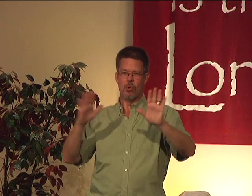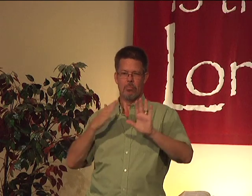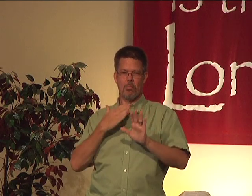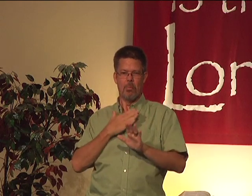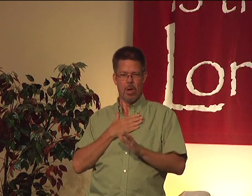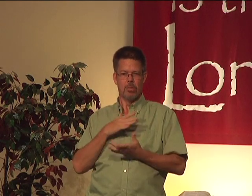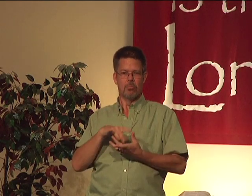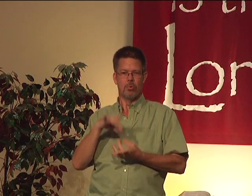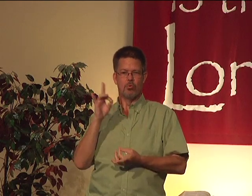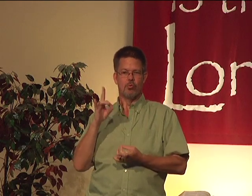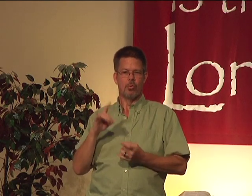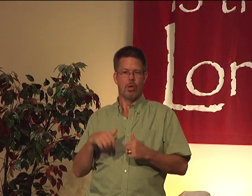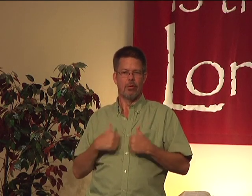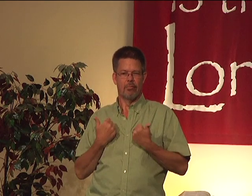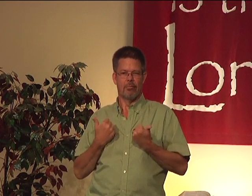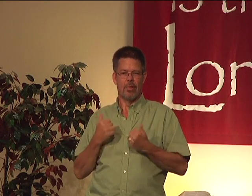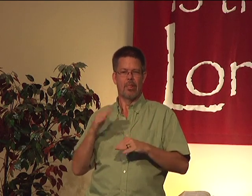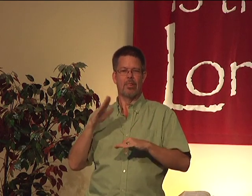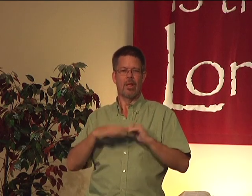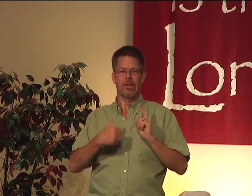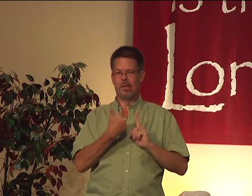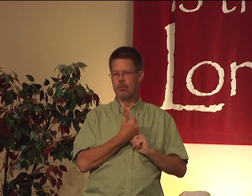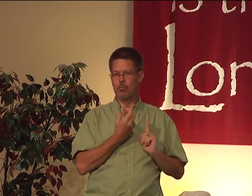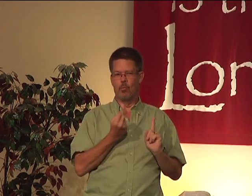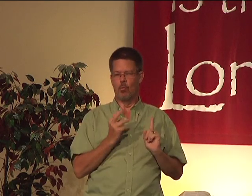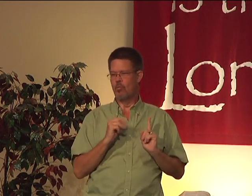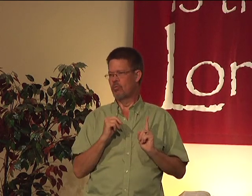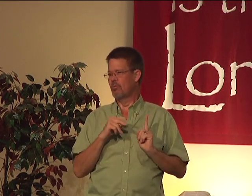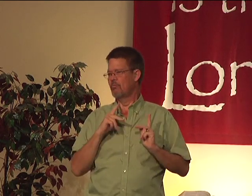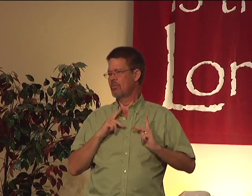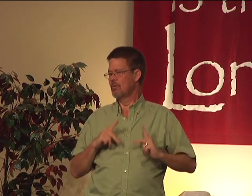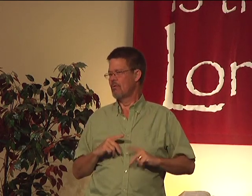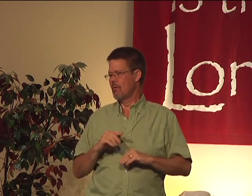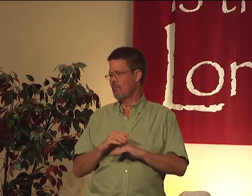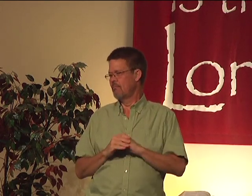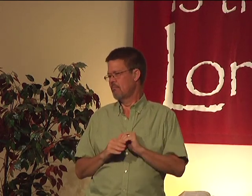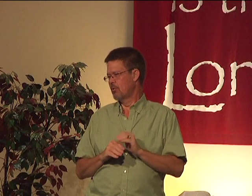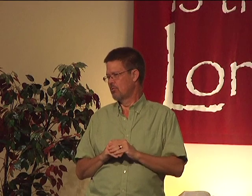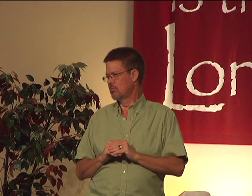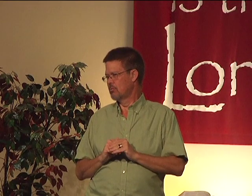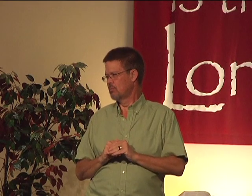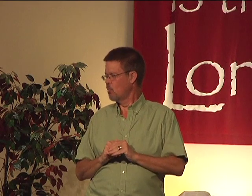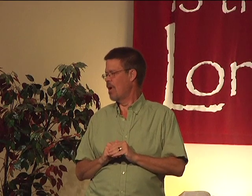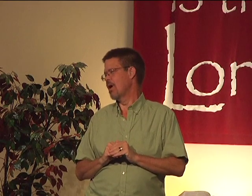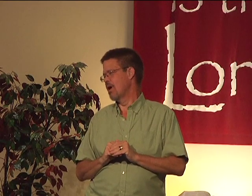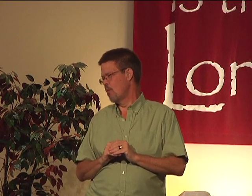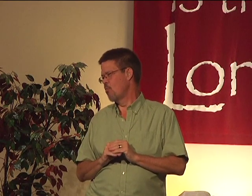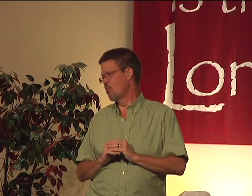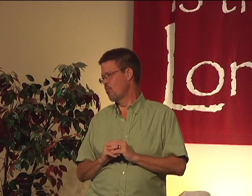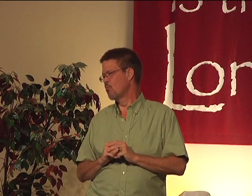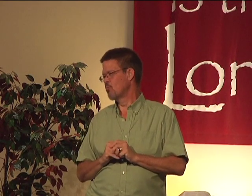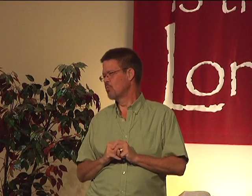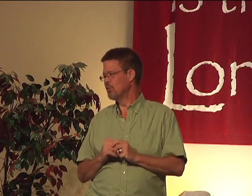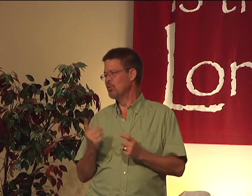more concerned about others and their spiritual life than his own physical comfort. Wow.